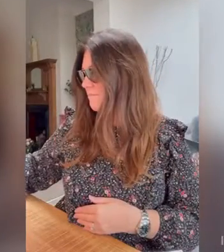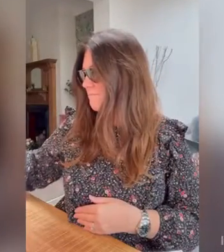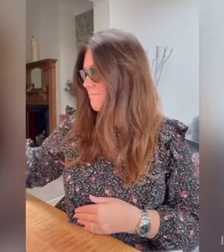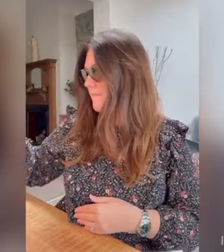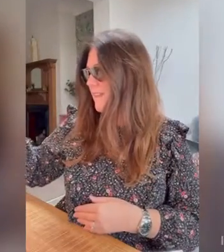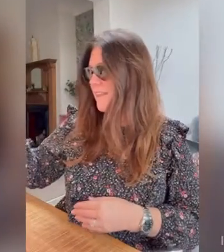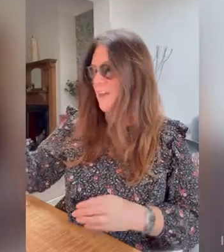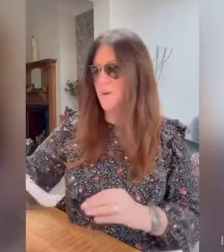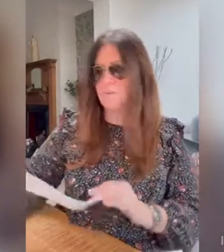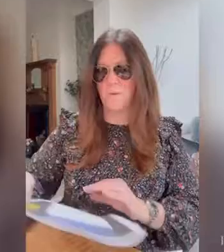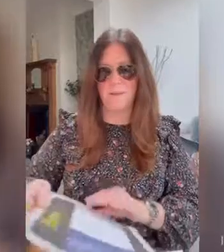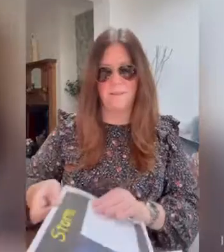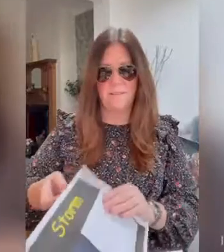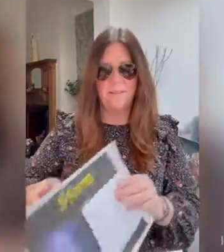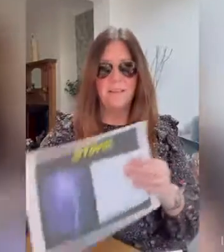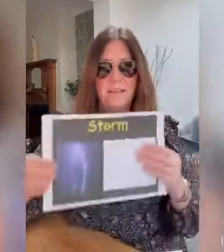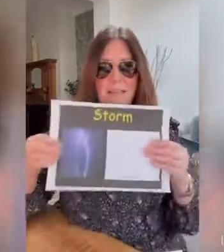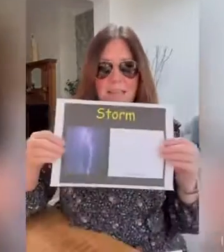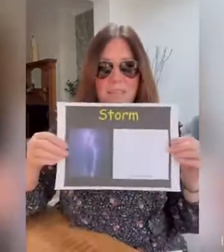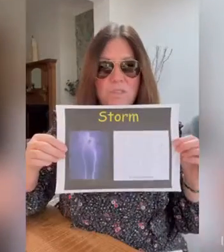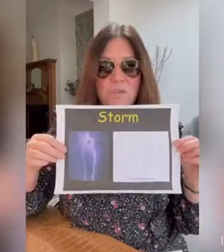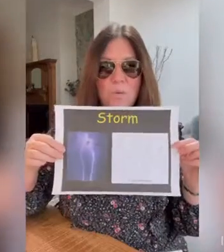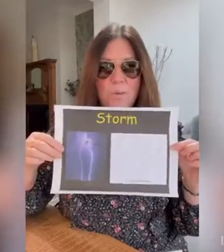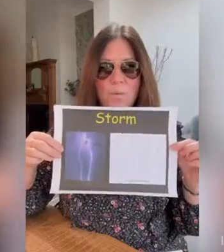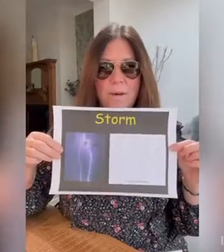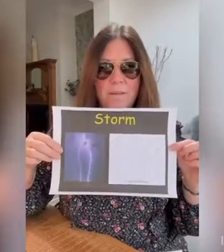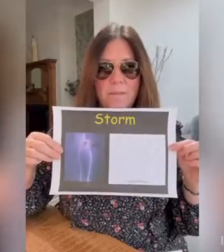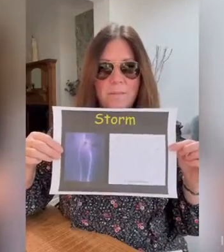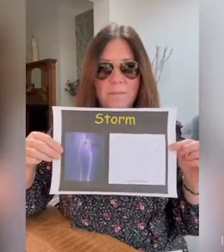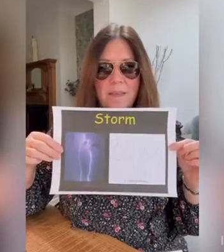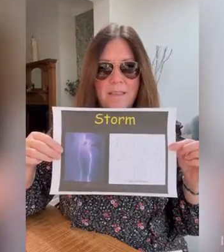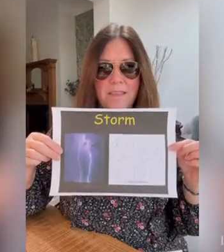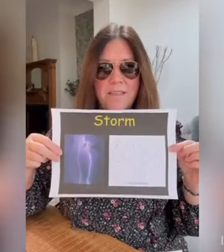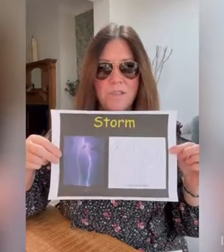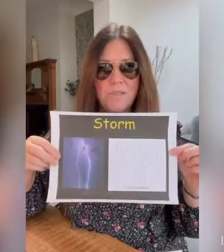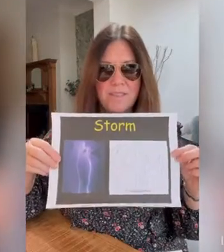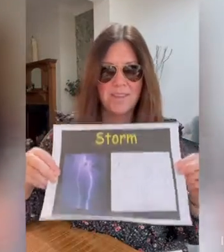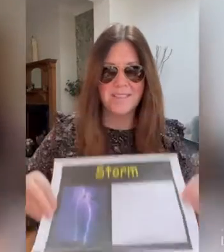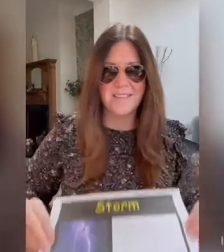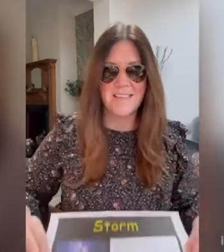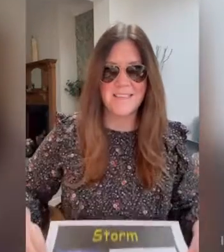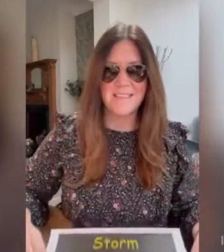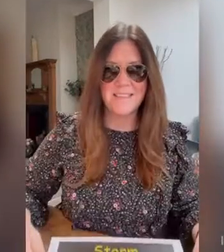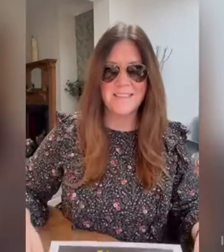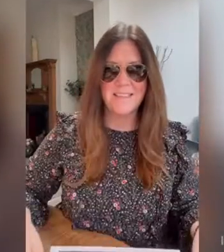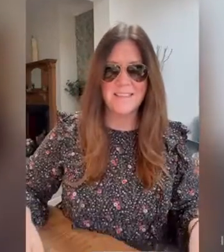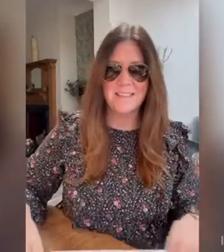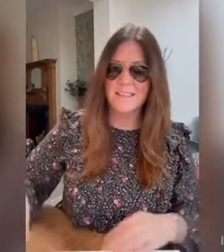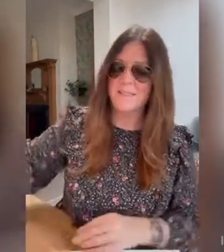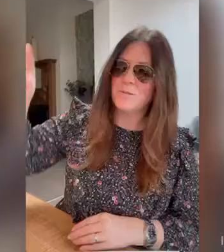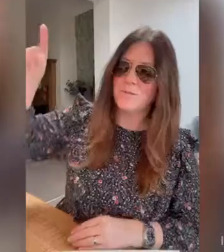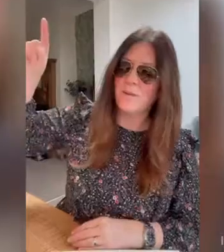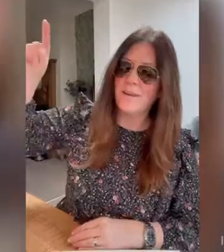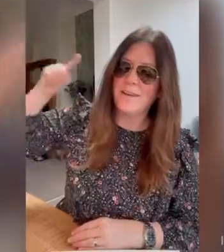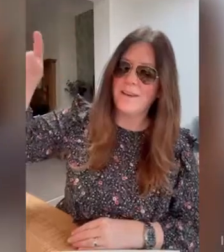And the last one is storm. And there's two signs to this. So we've got lightning